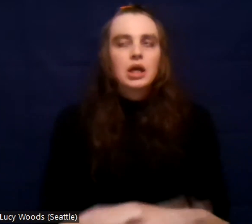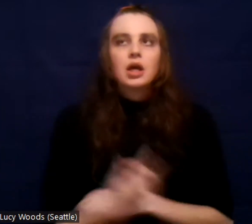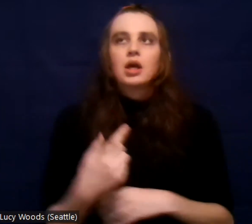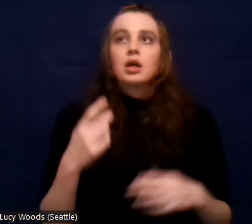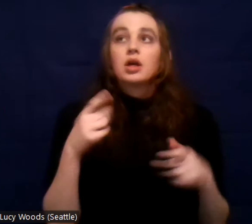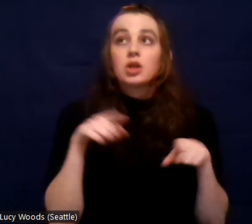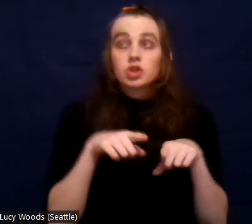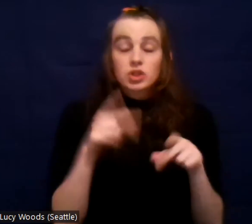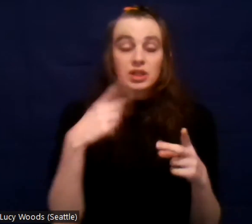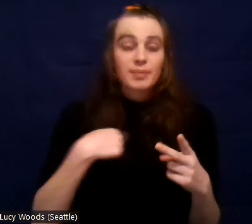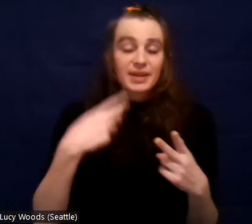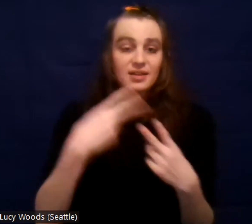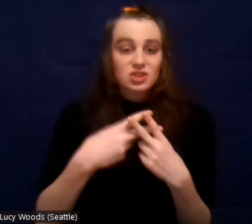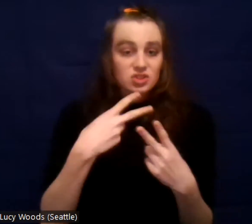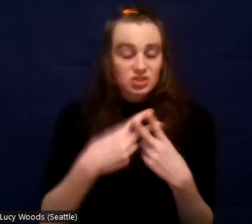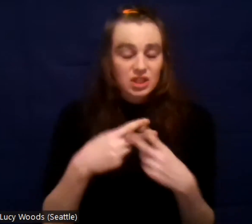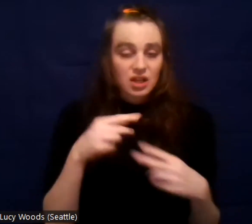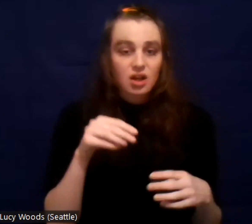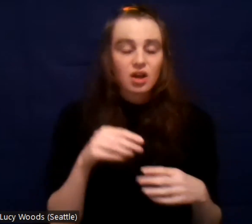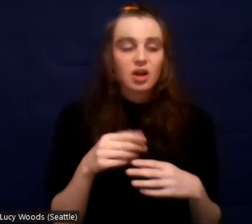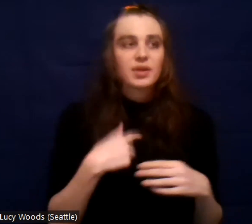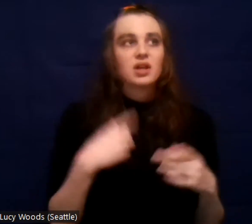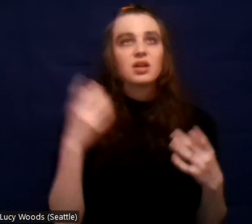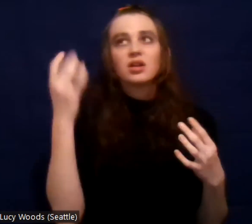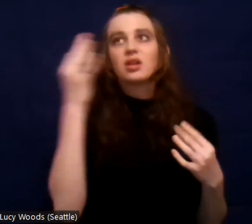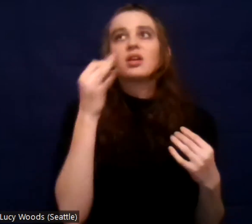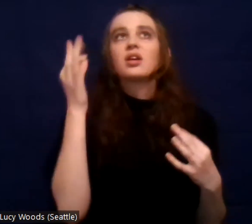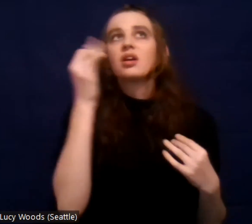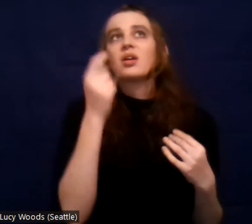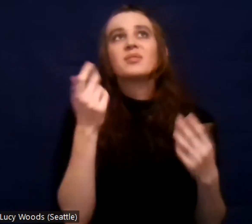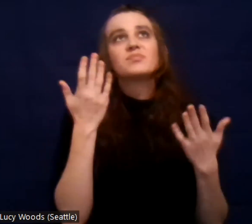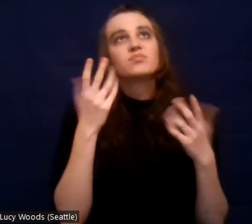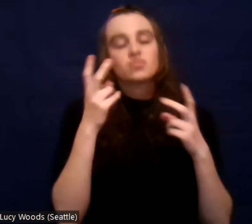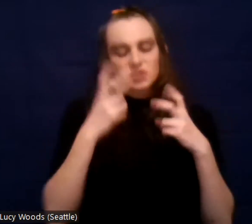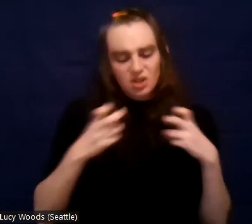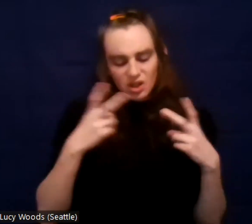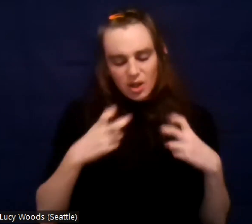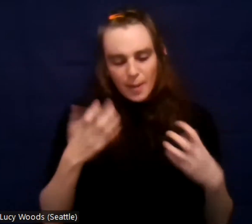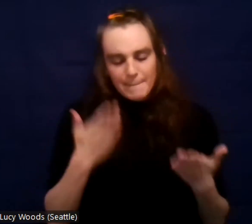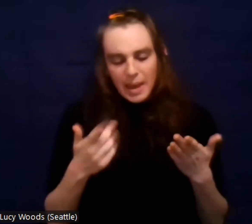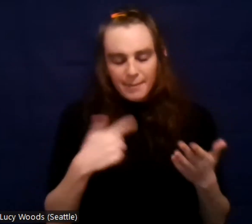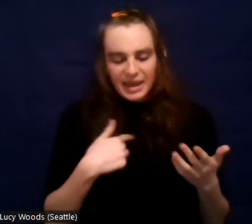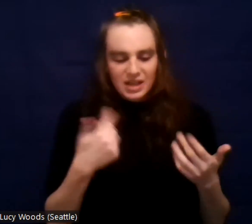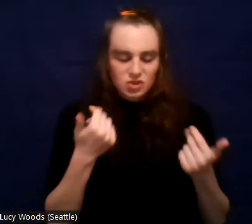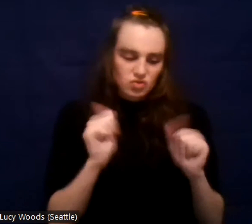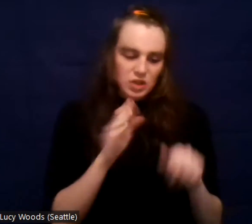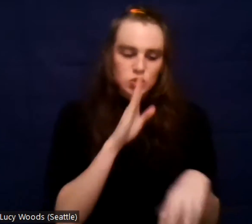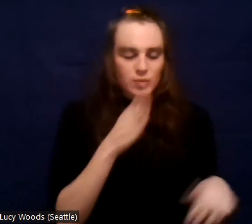in jail, like maybe, maybe I should try sober living. I never considered myself an alcoholic. Um, um,